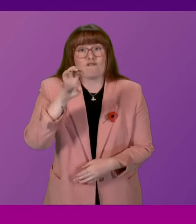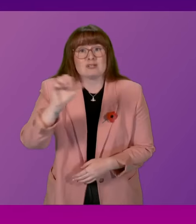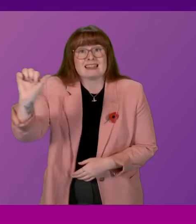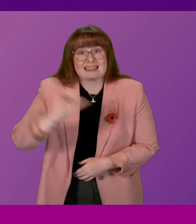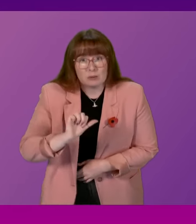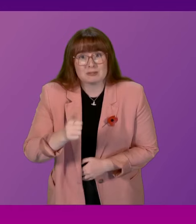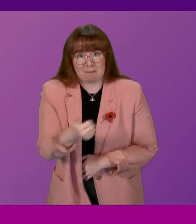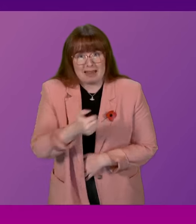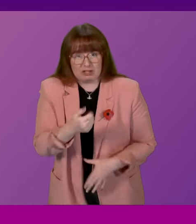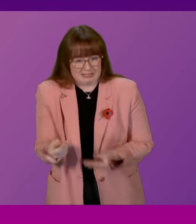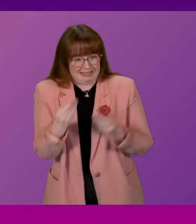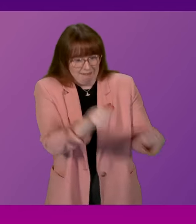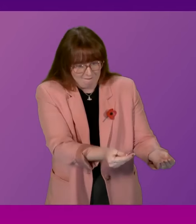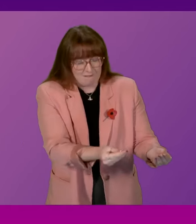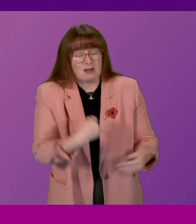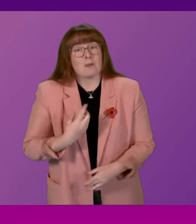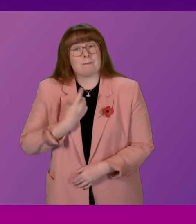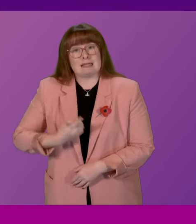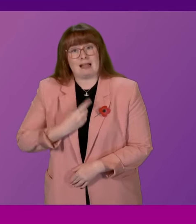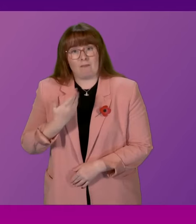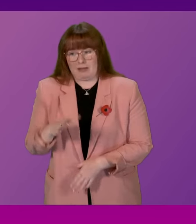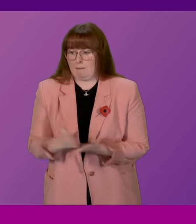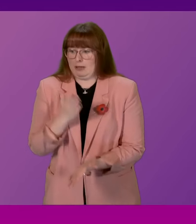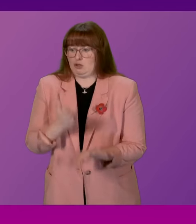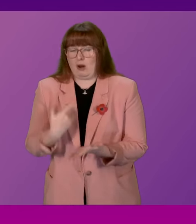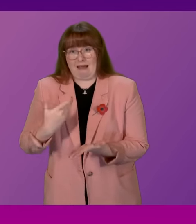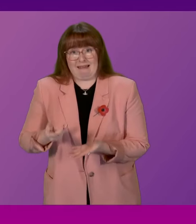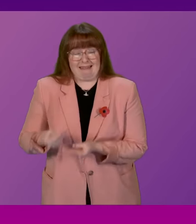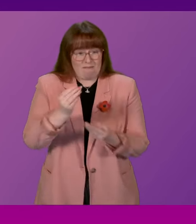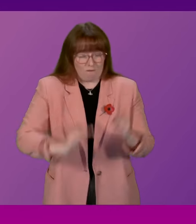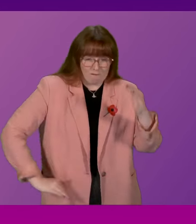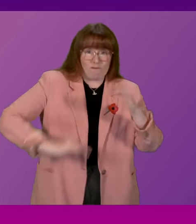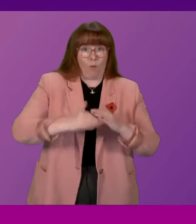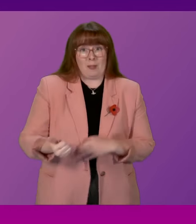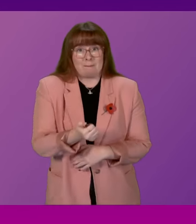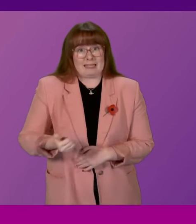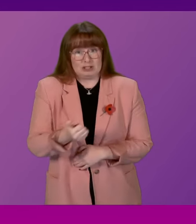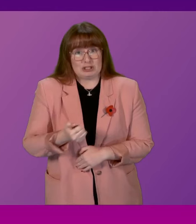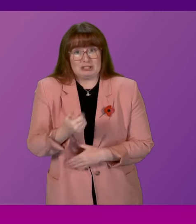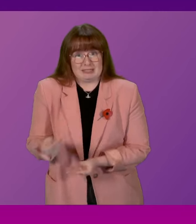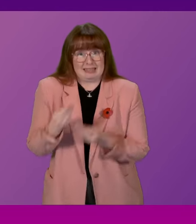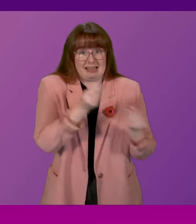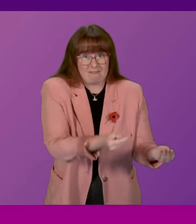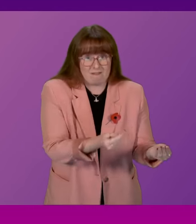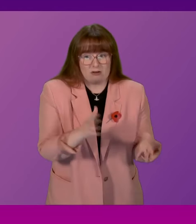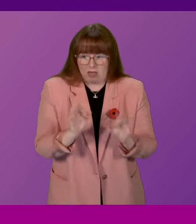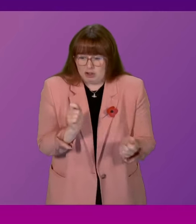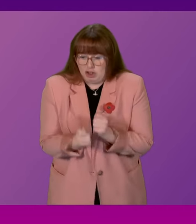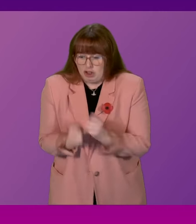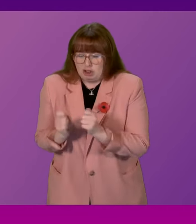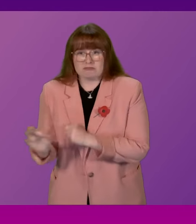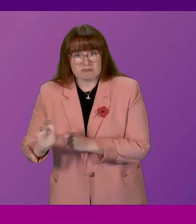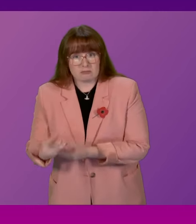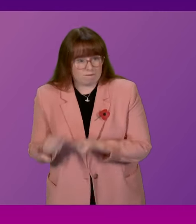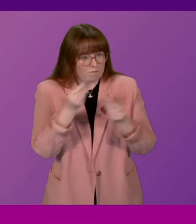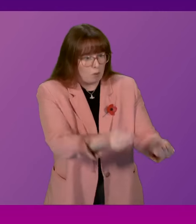messages. What I have done, of course, is made sure that I have handed over the messages that I have in unredacted